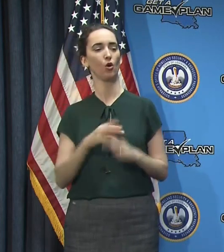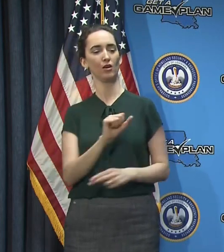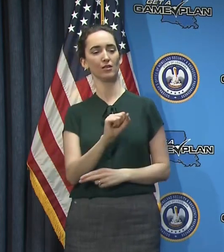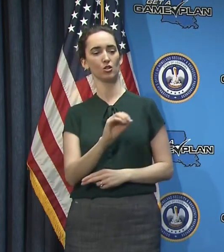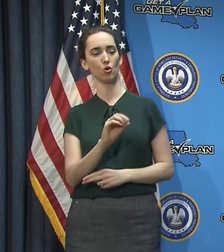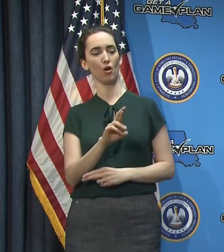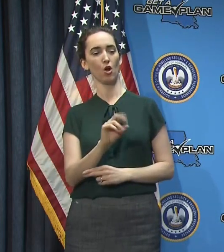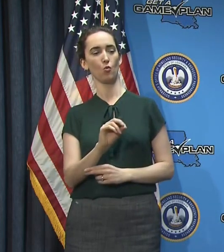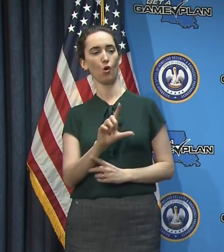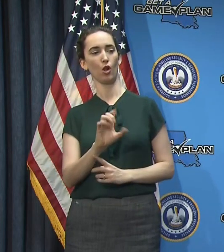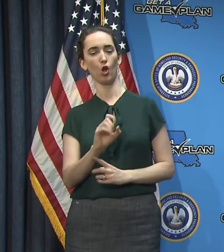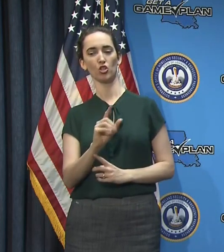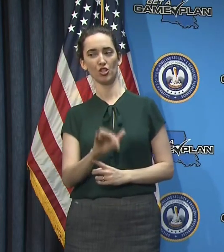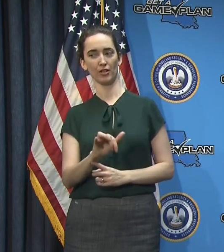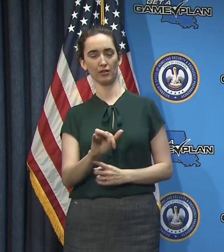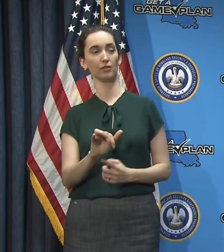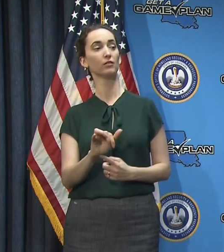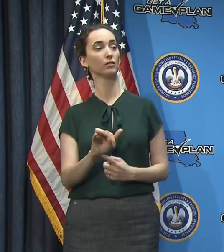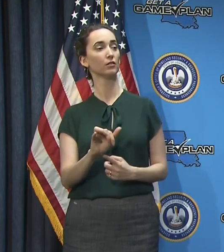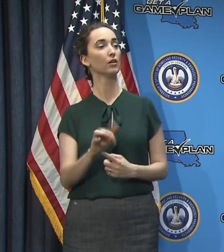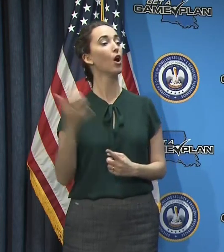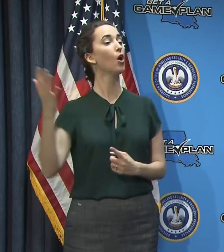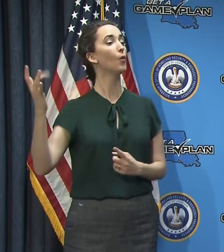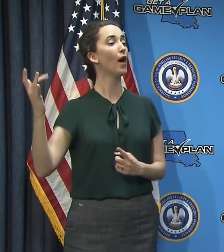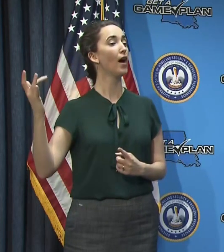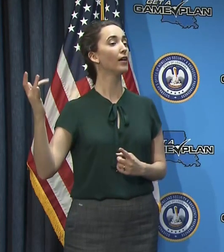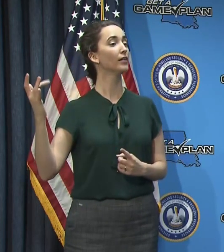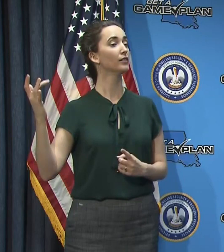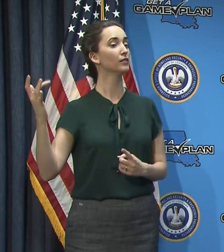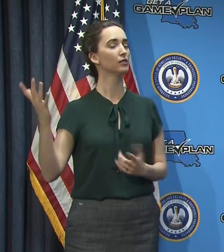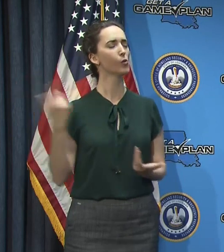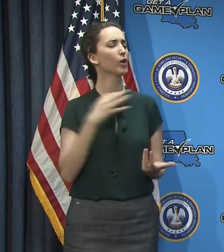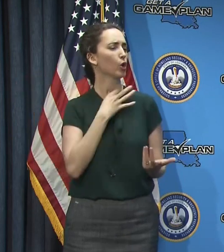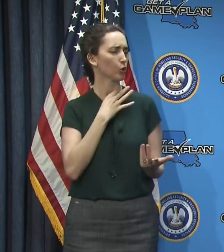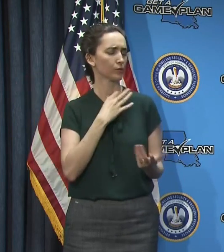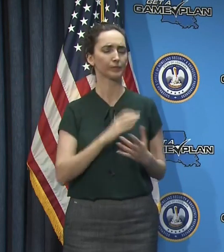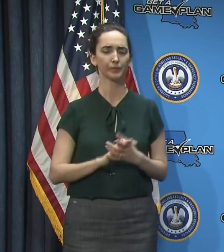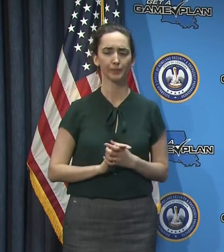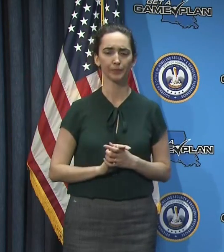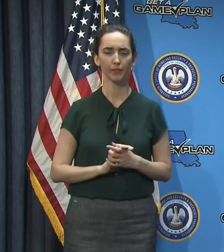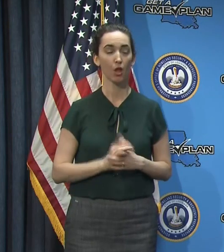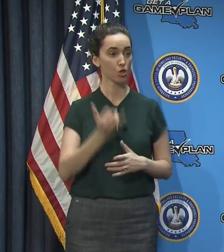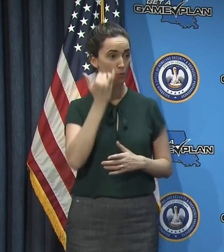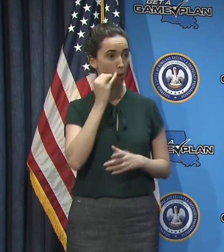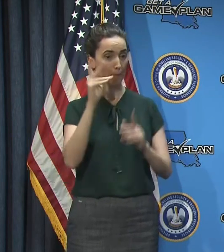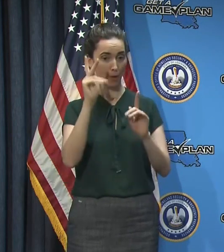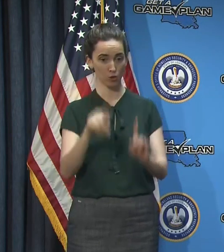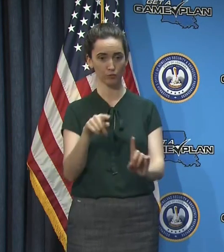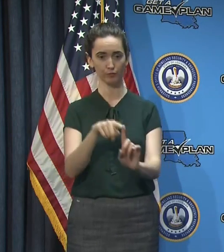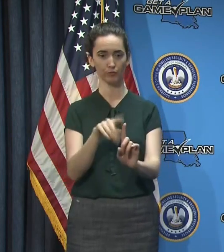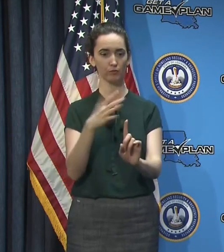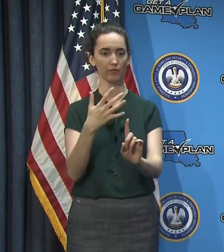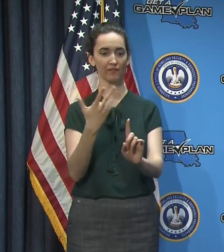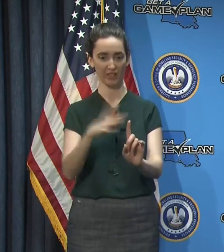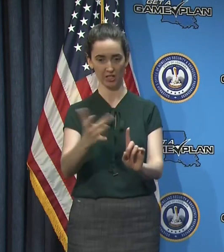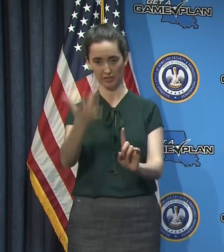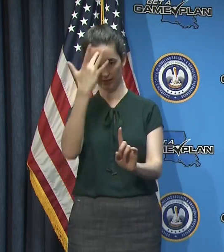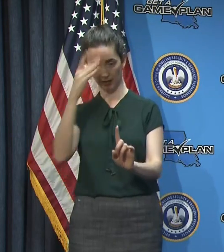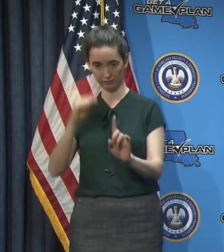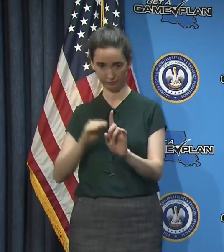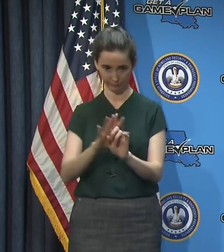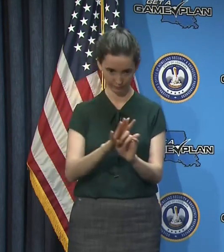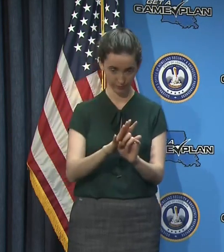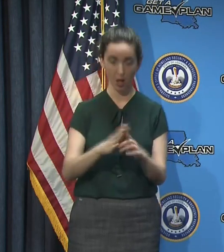uh, because we would want to know, uh, for example, if someone contracted the disease, uh,